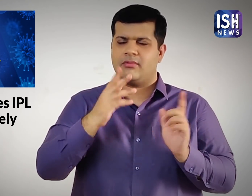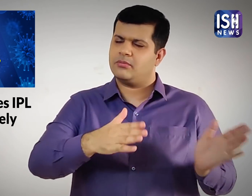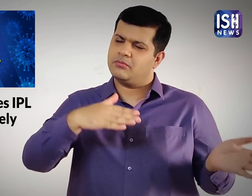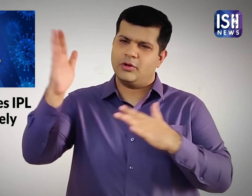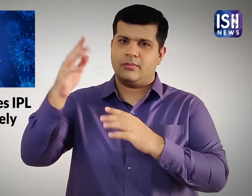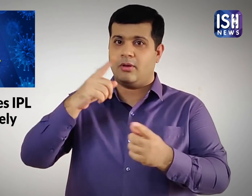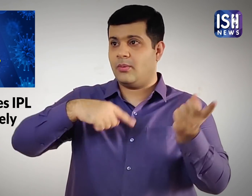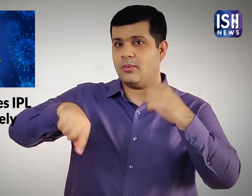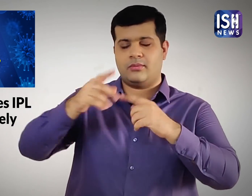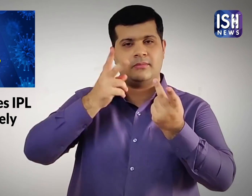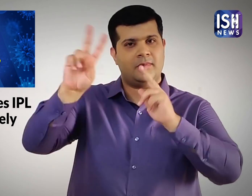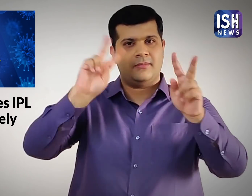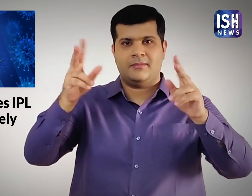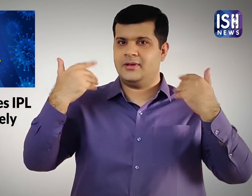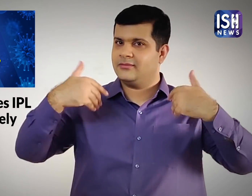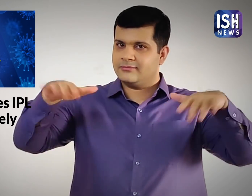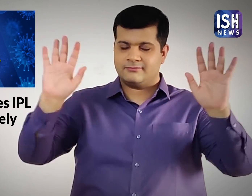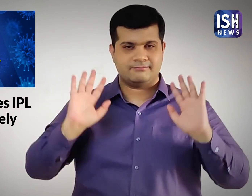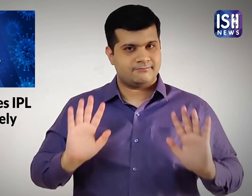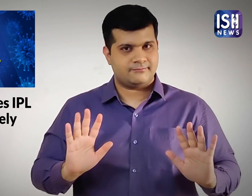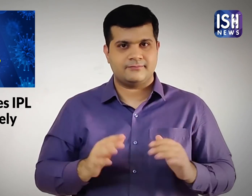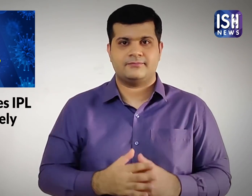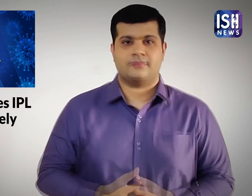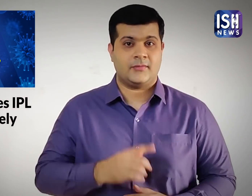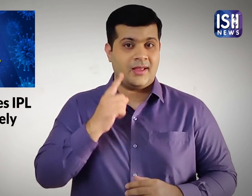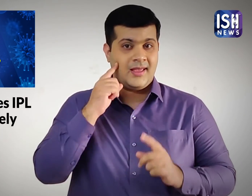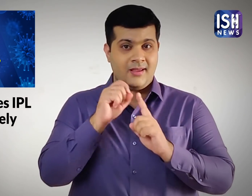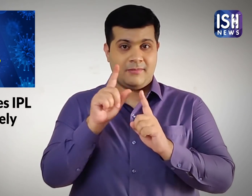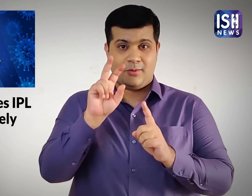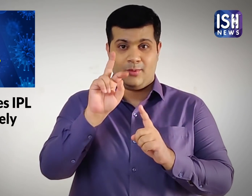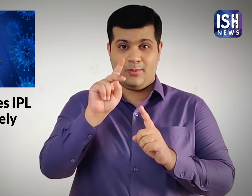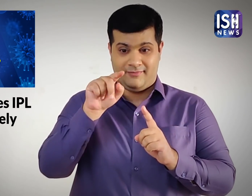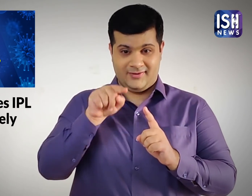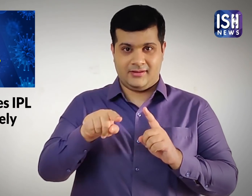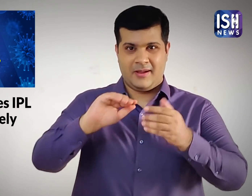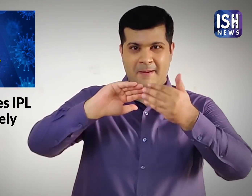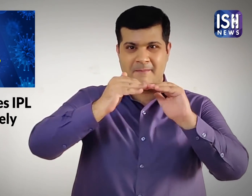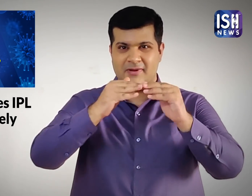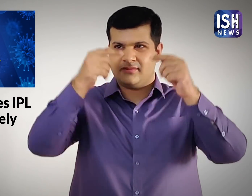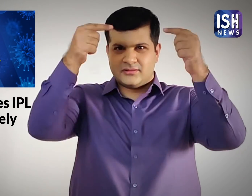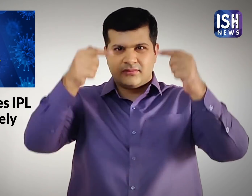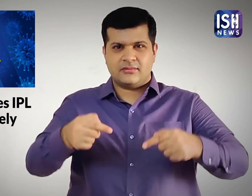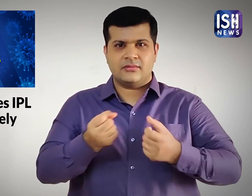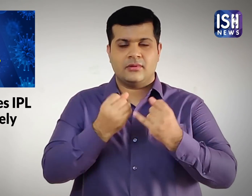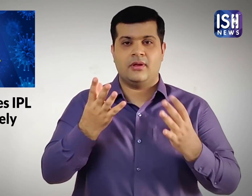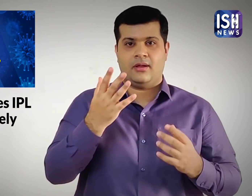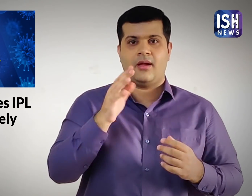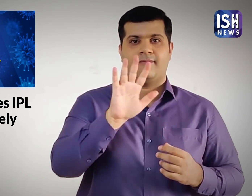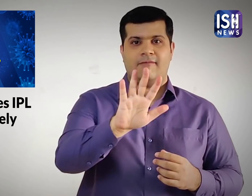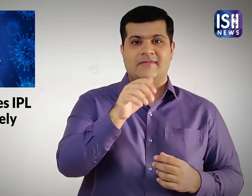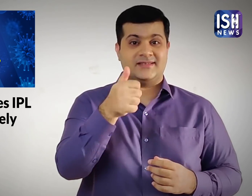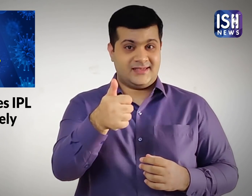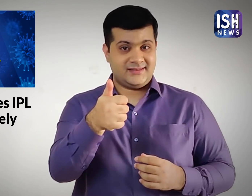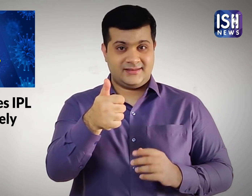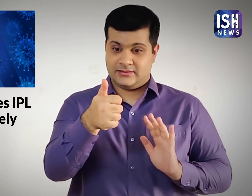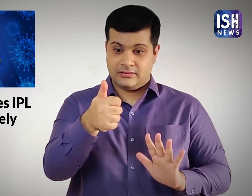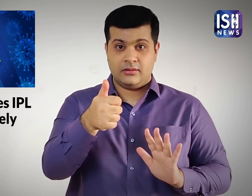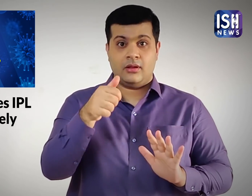IPL 2021 has been postponed and it is time for everyone to remain with their families. A total of 29 out of the schedule